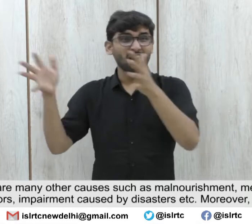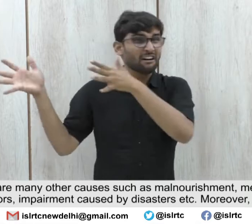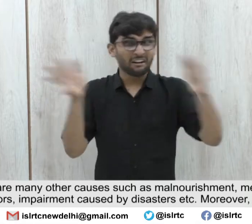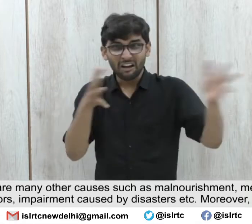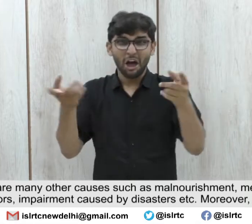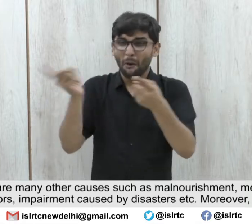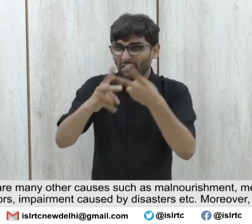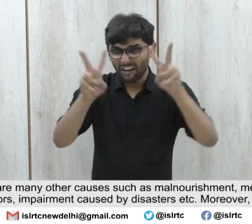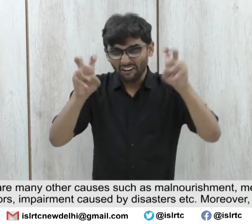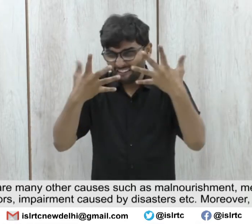Disabilities